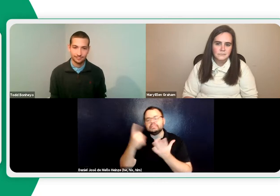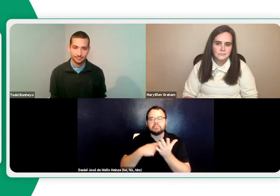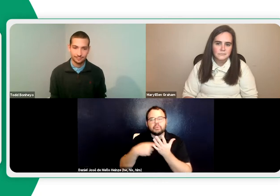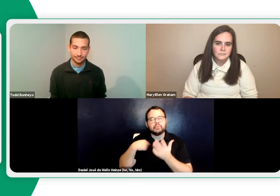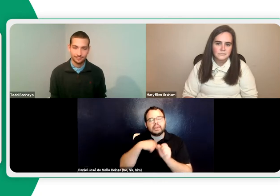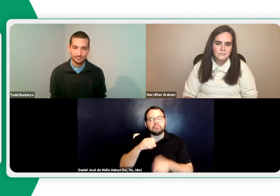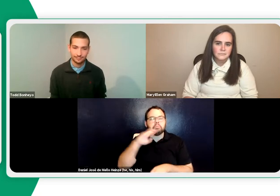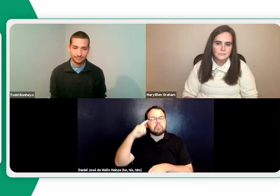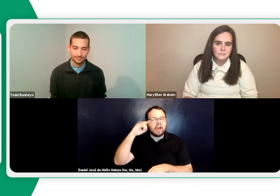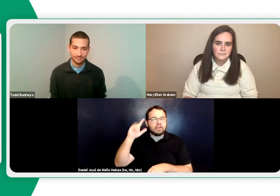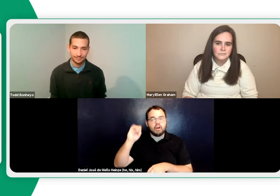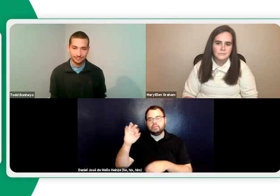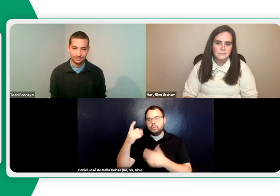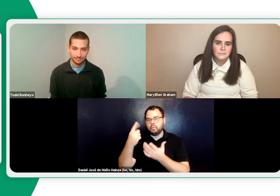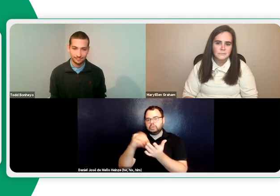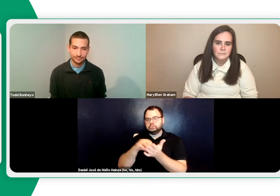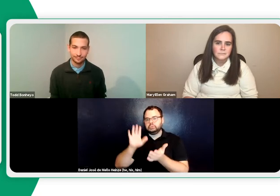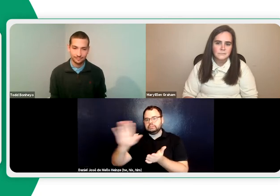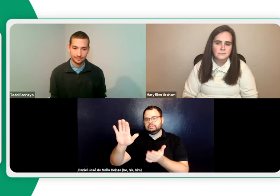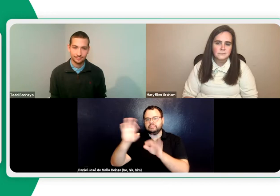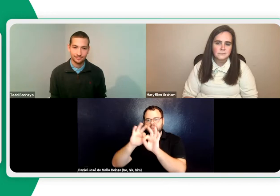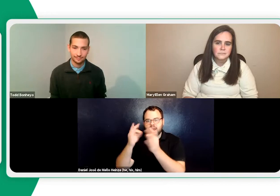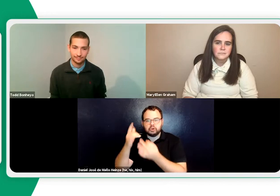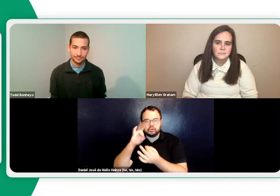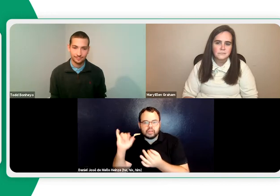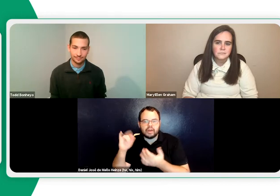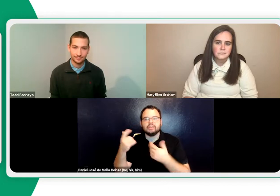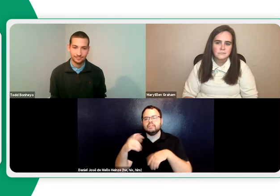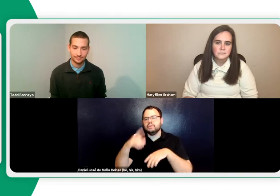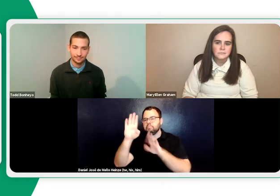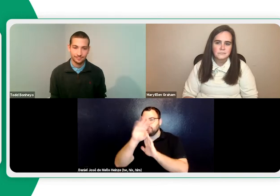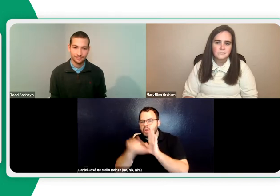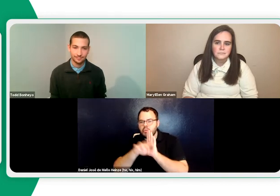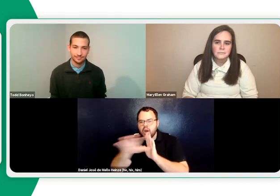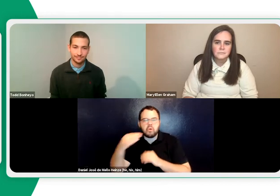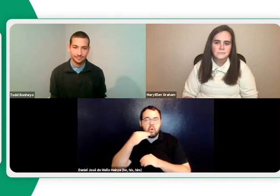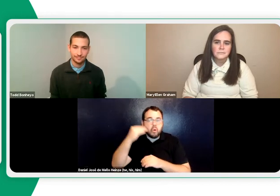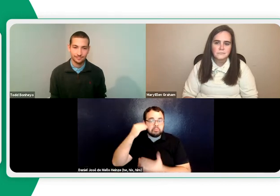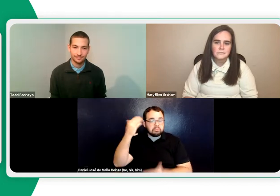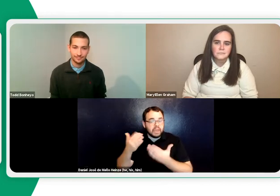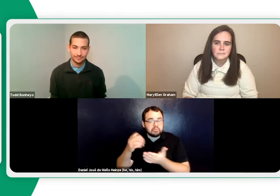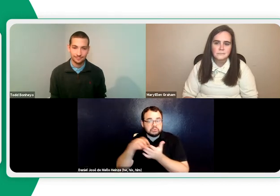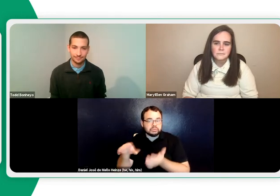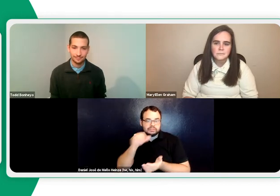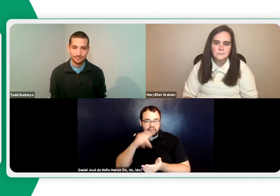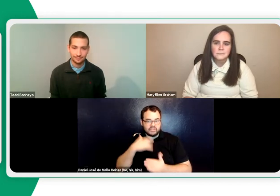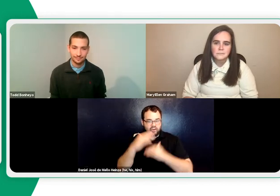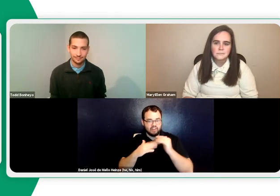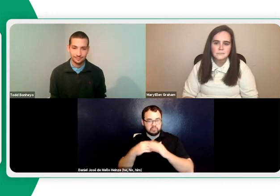They have their own family lives that are going on at the same time. So, we have to be mindful of what their family situation looks like, their backgrounds.